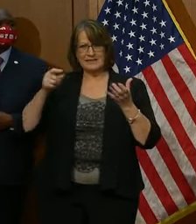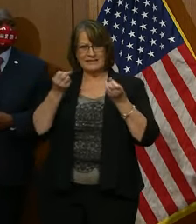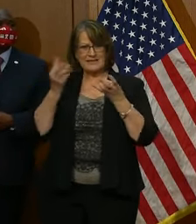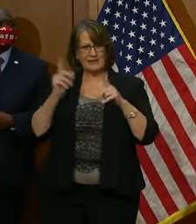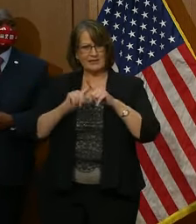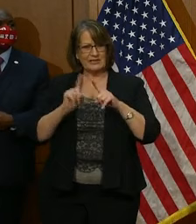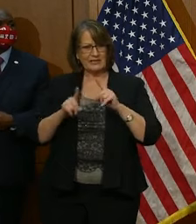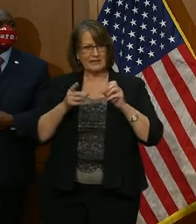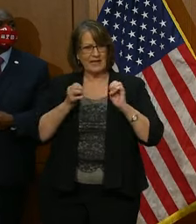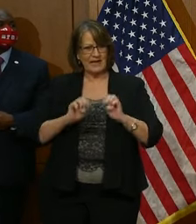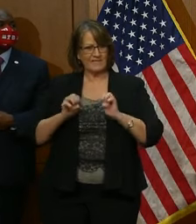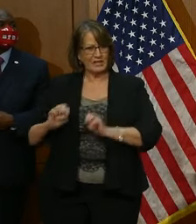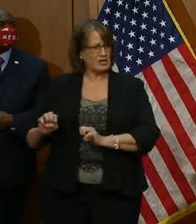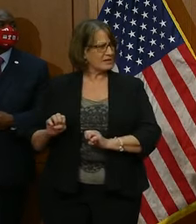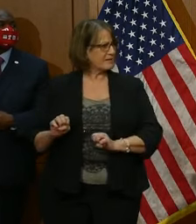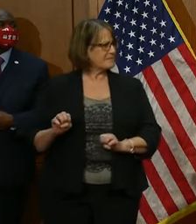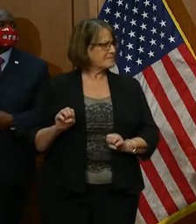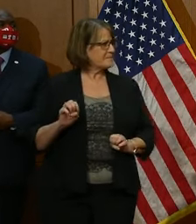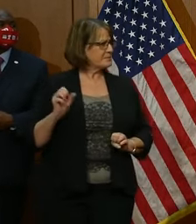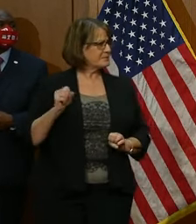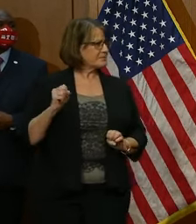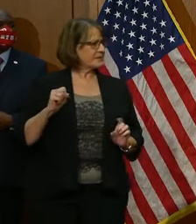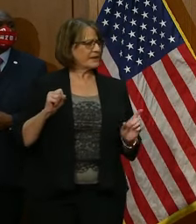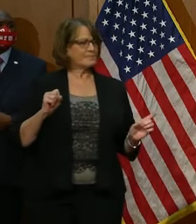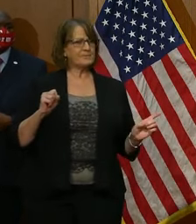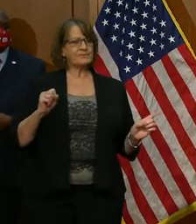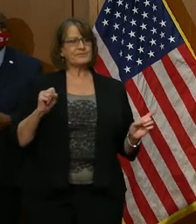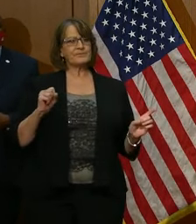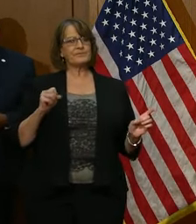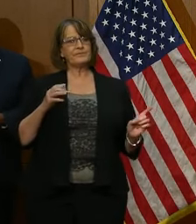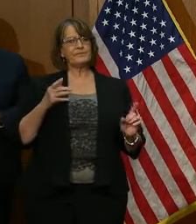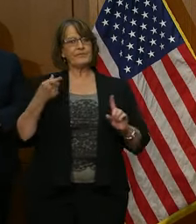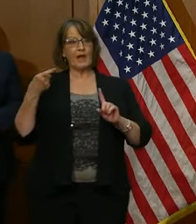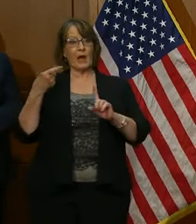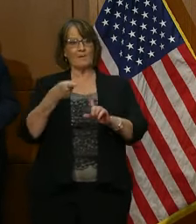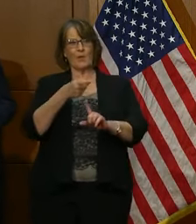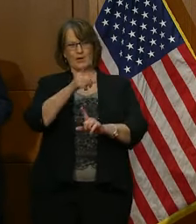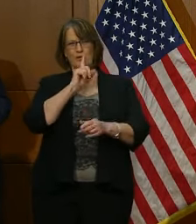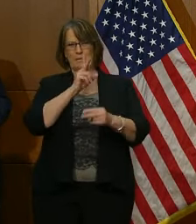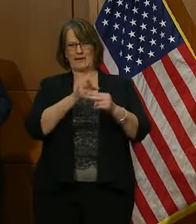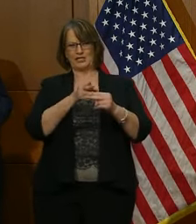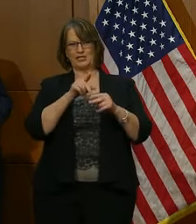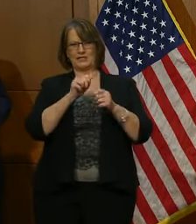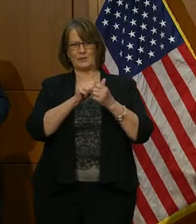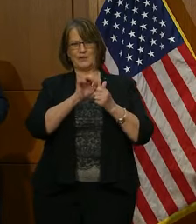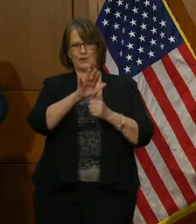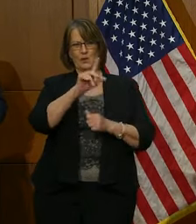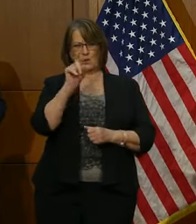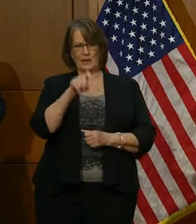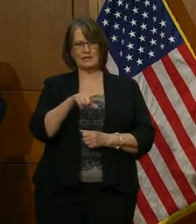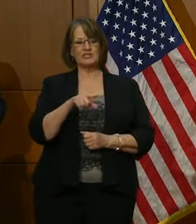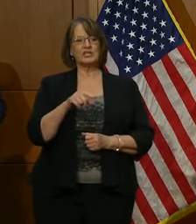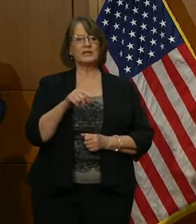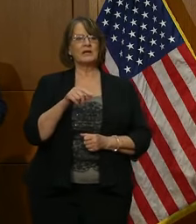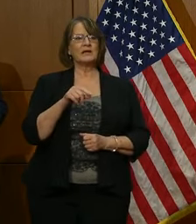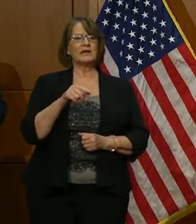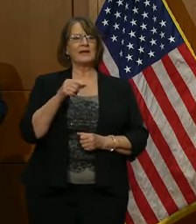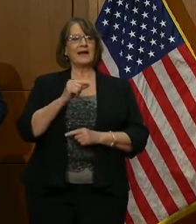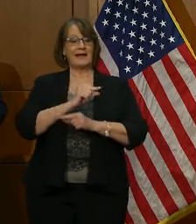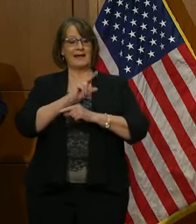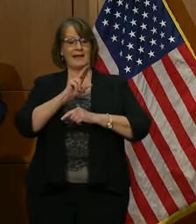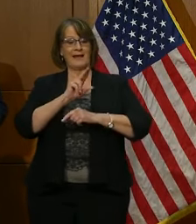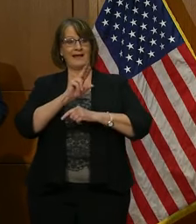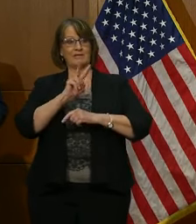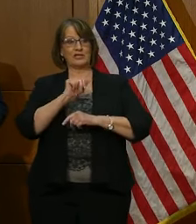is making his way to the podium. A point that I would make, Greg, and I think you alluded to this with your question, is that the Guard